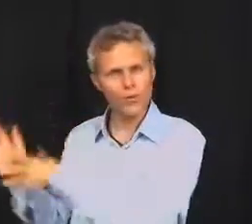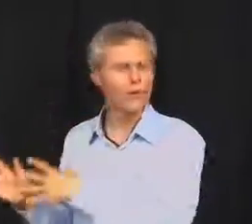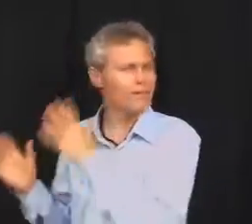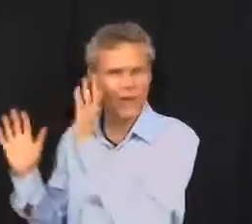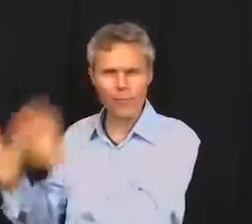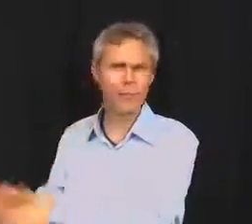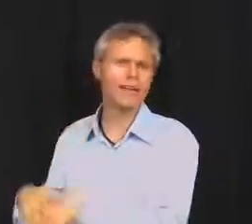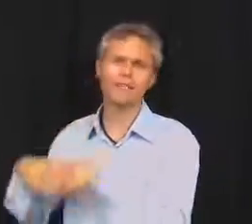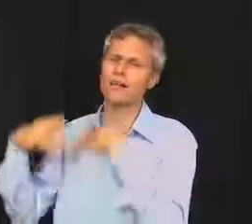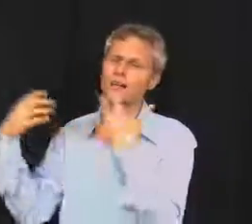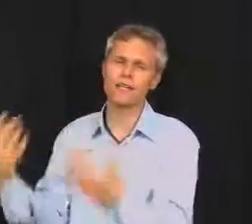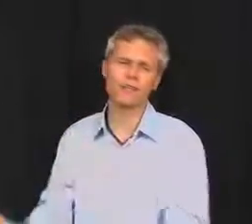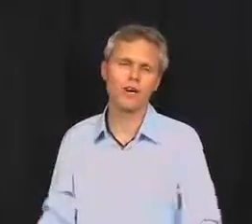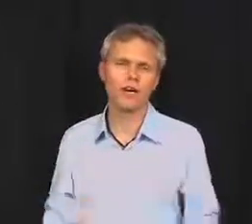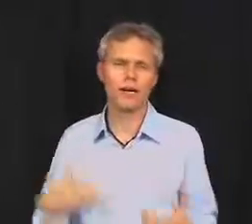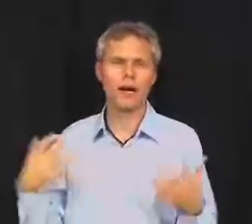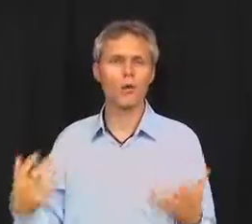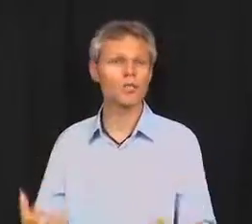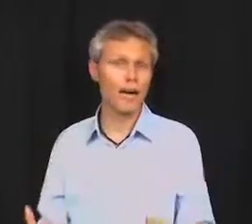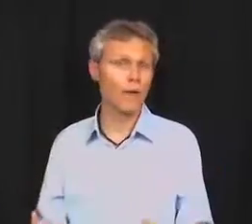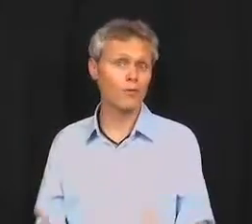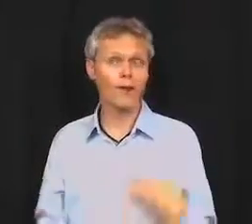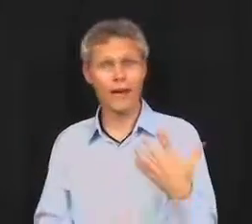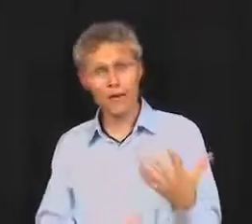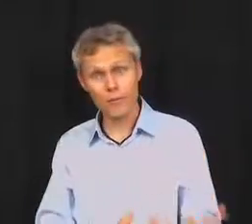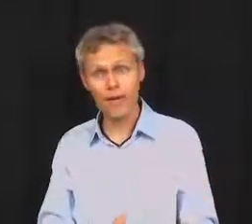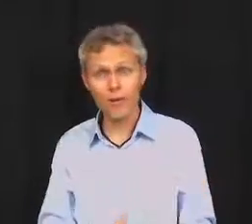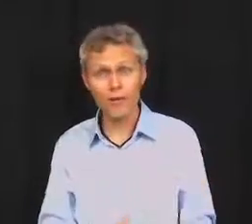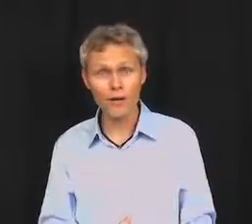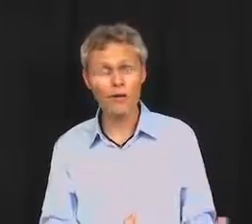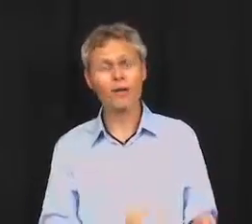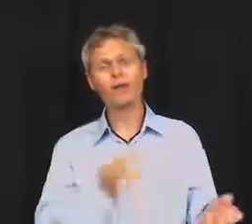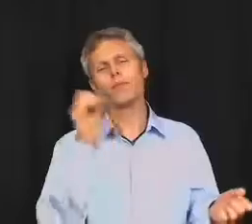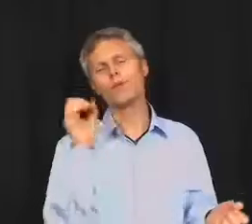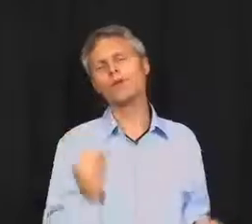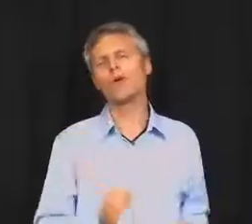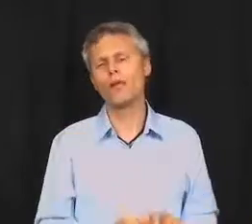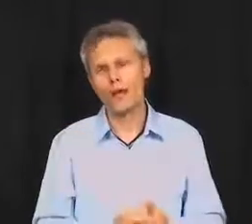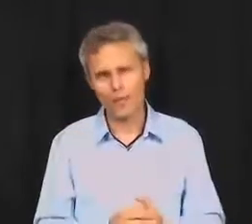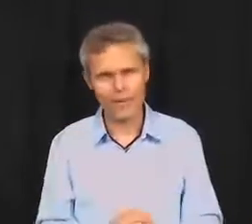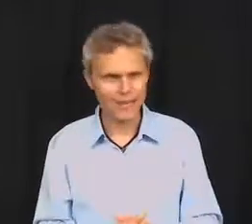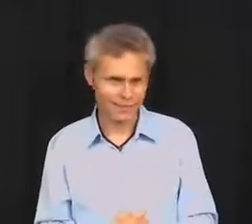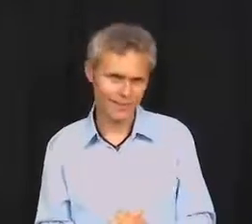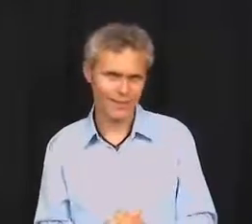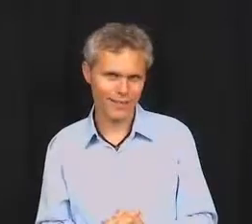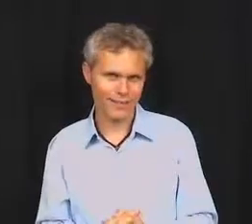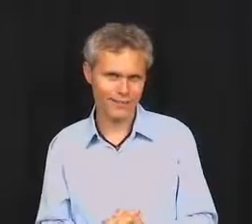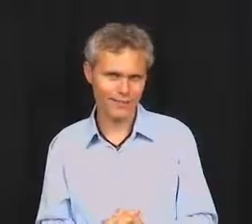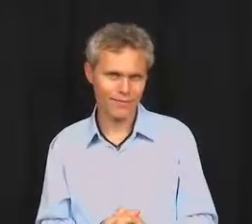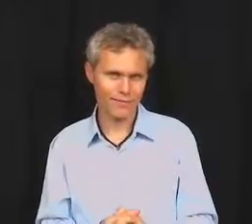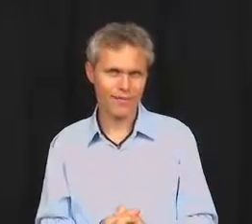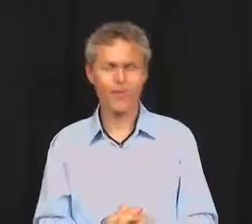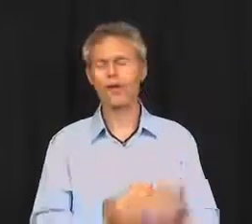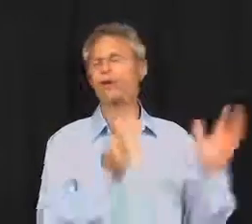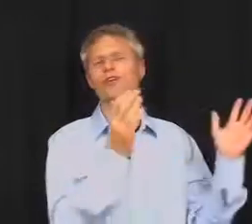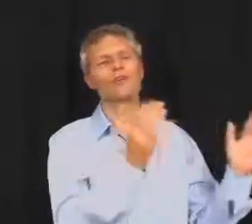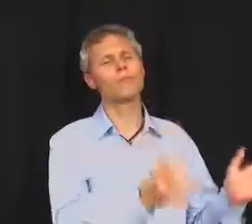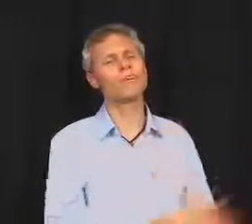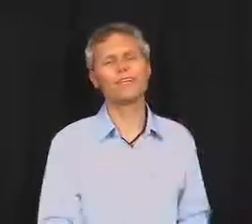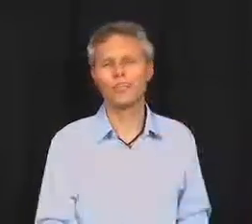different topic by itself. I could talk hours and hours about how to be healthier. But you know a lot of the basic things. You know you shouldn't be eating